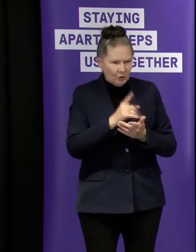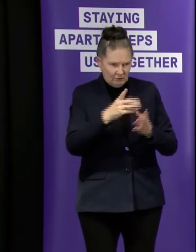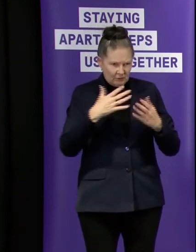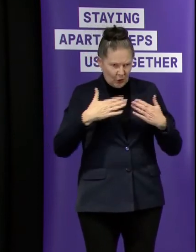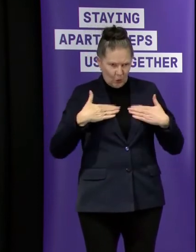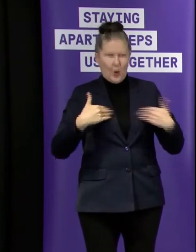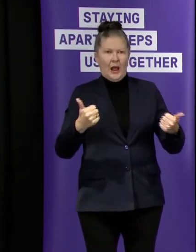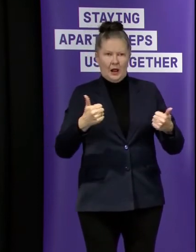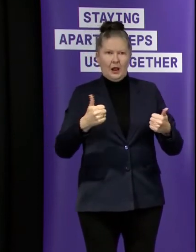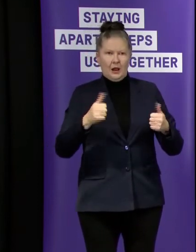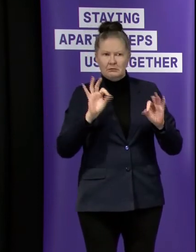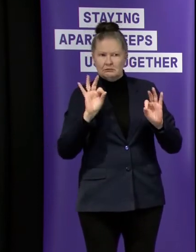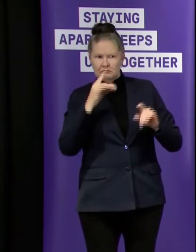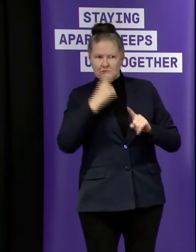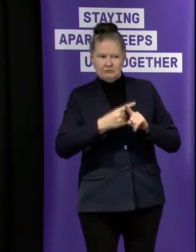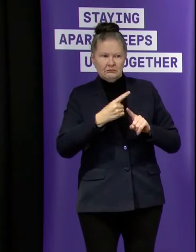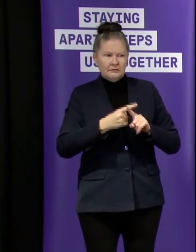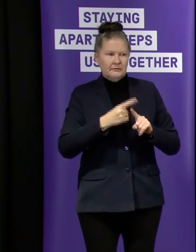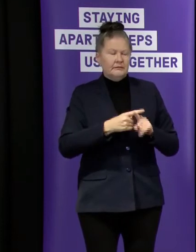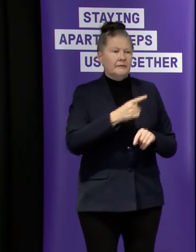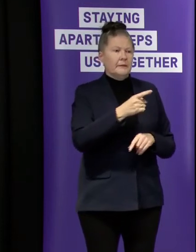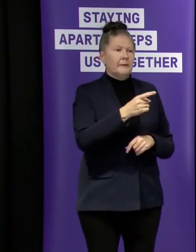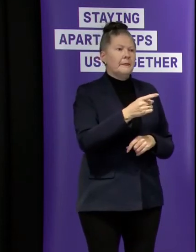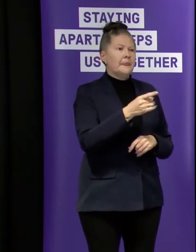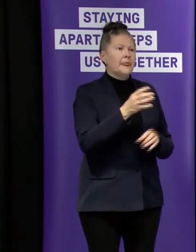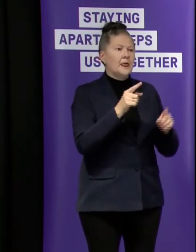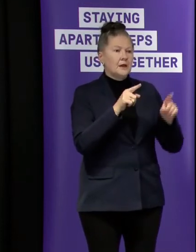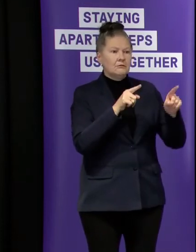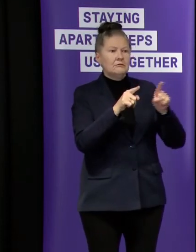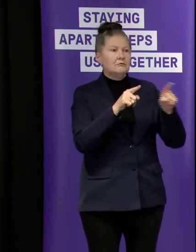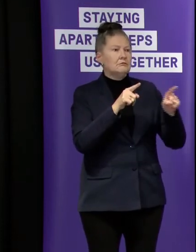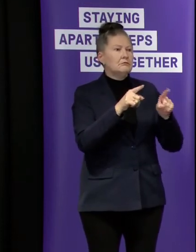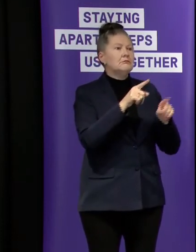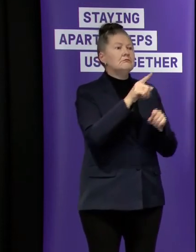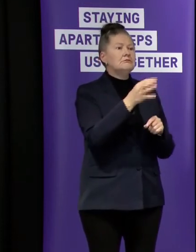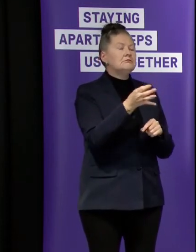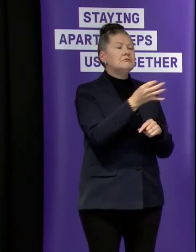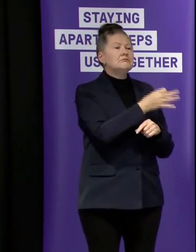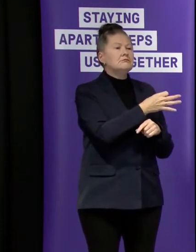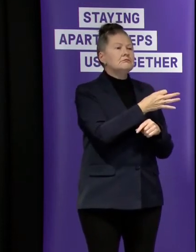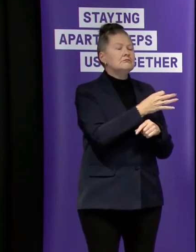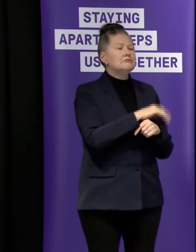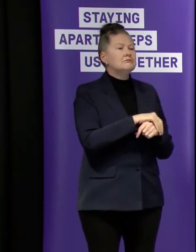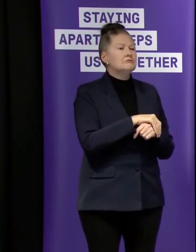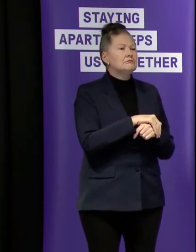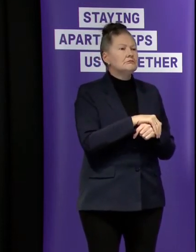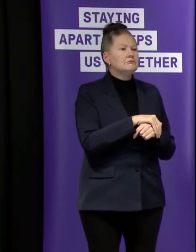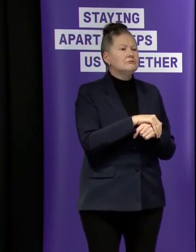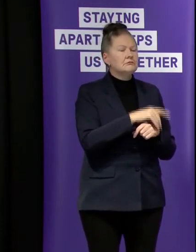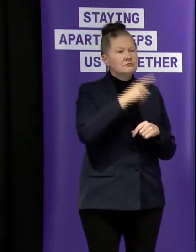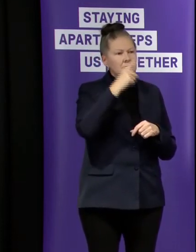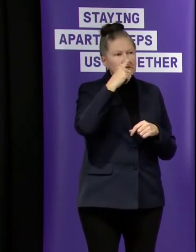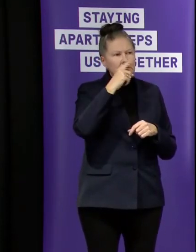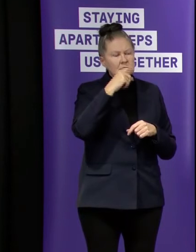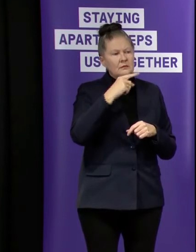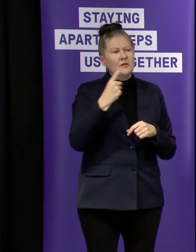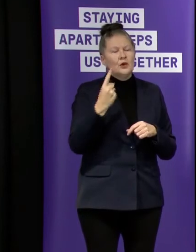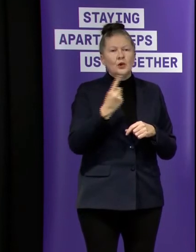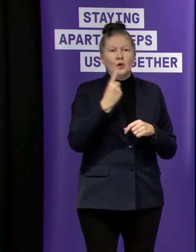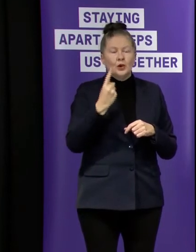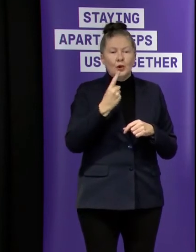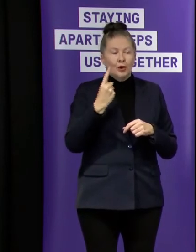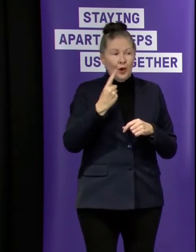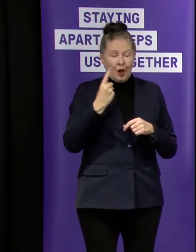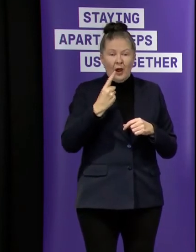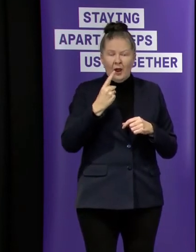resolved obviously we haven't had to sorry just don't follow on that just um what about for those people who are asymptomatic at the beginning